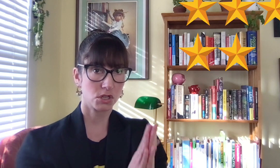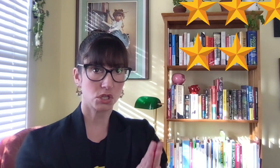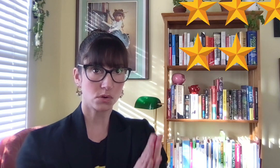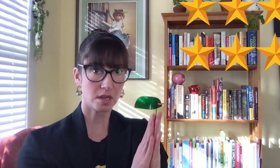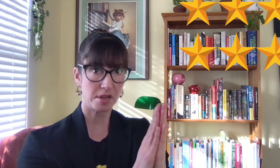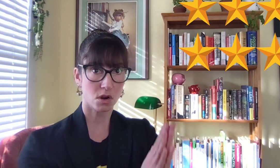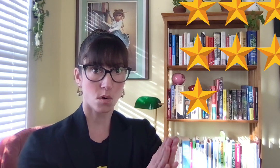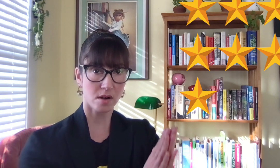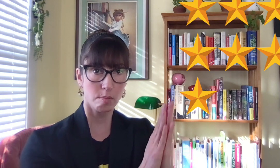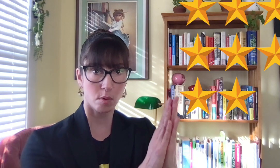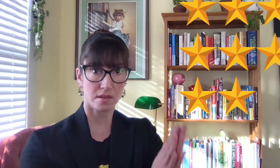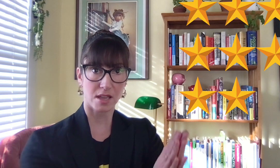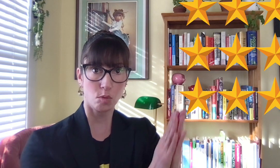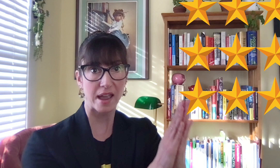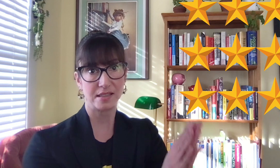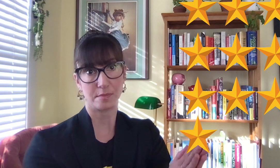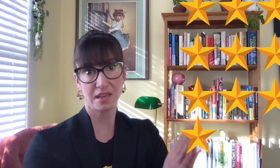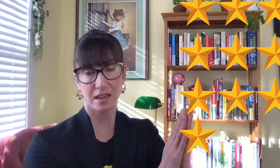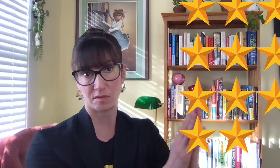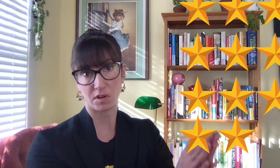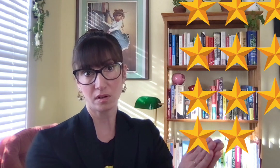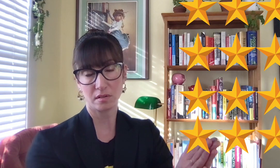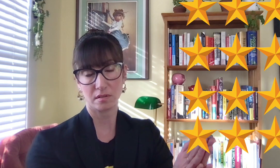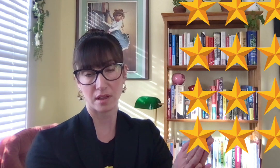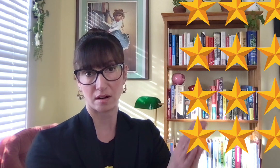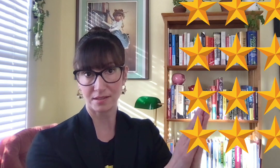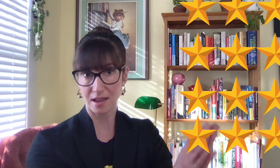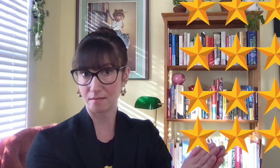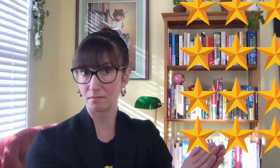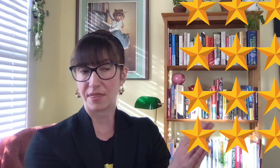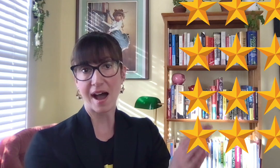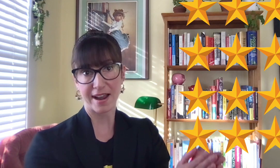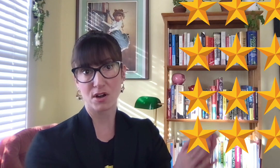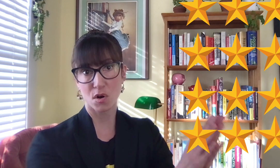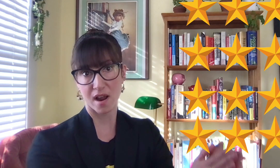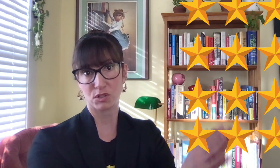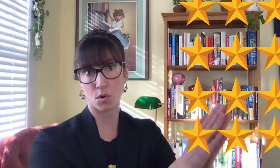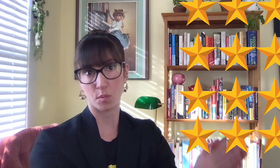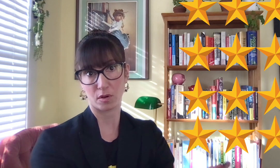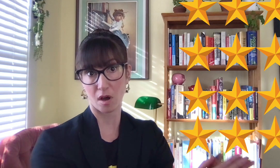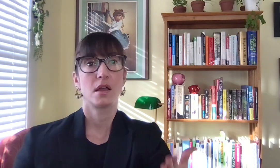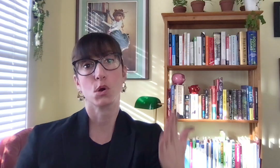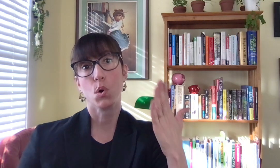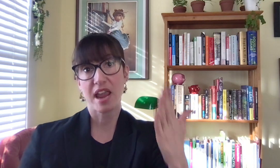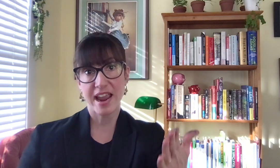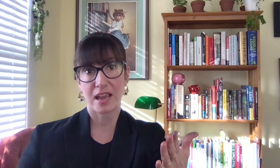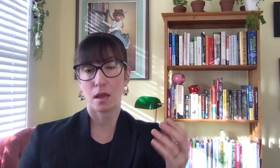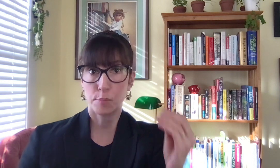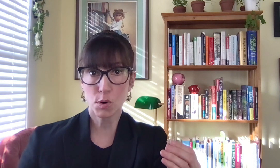shows up in your credit report that you paid something in full and on time, the higher your credit score will go. You're creating proof